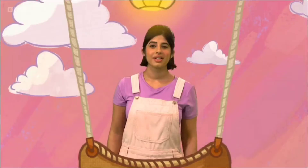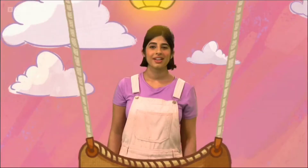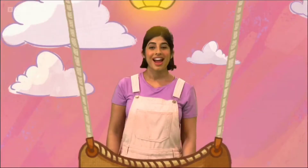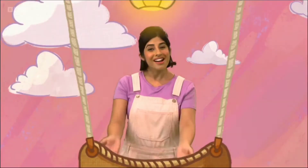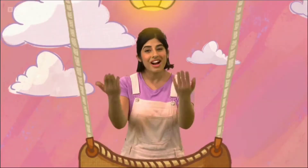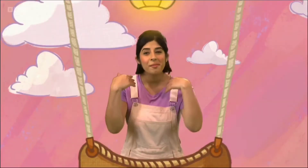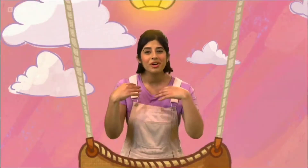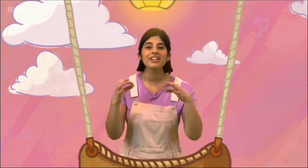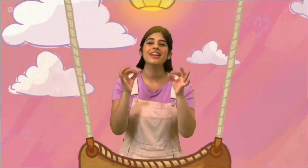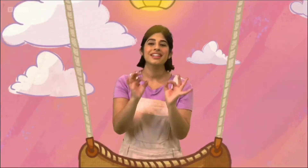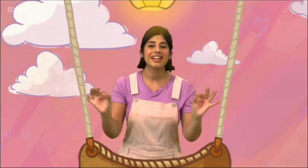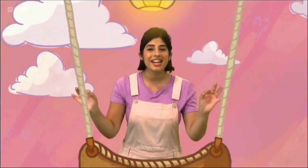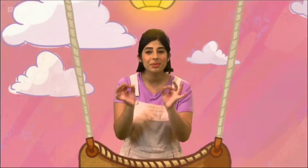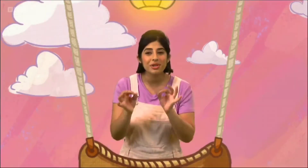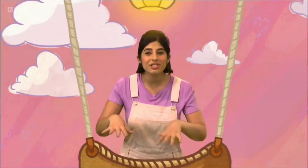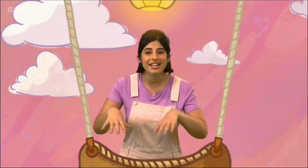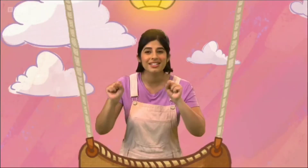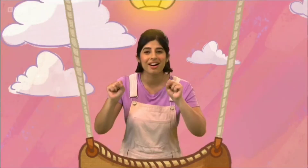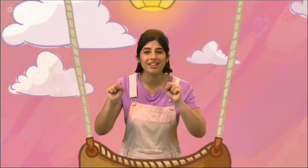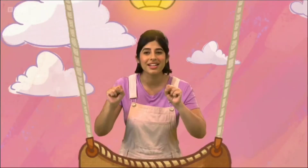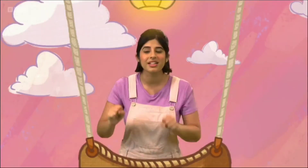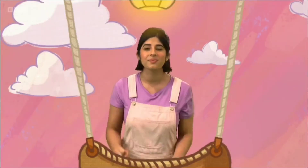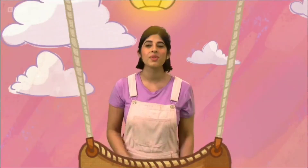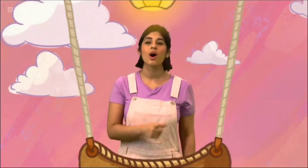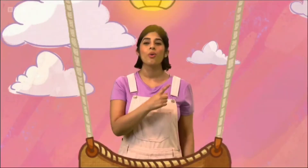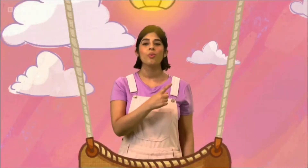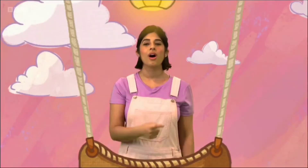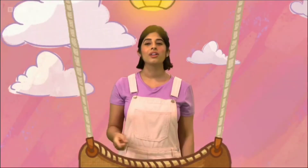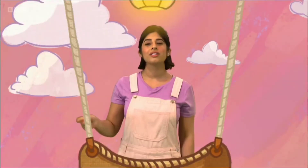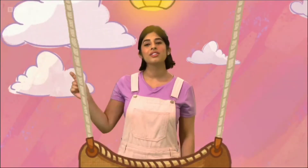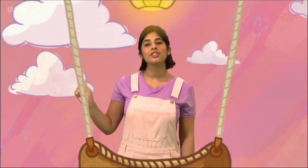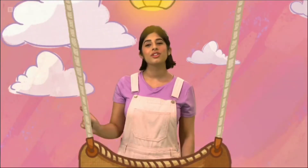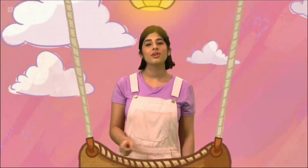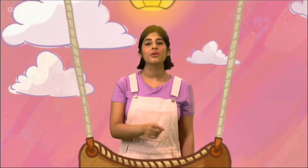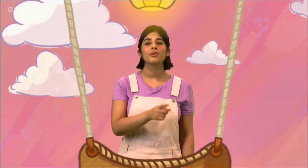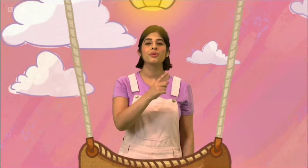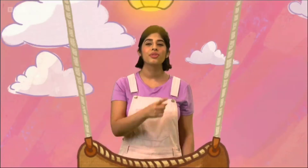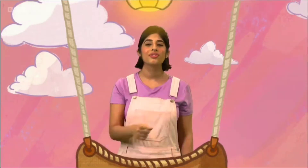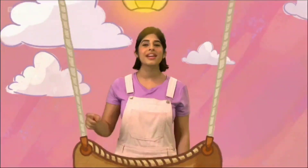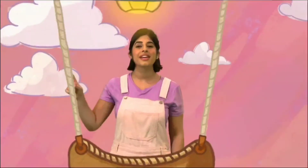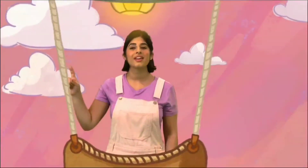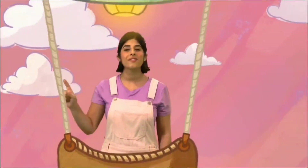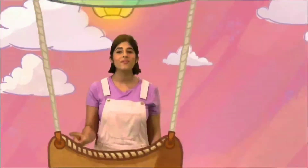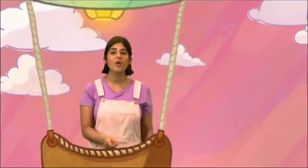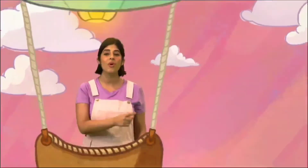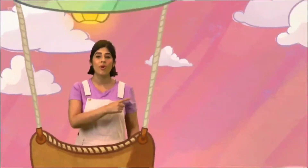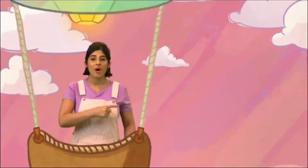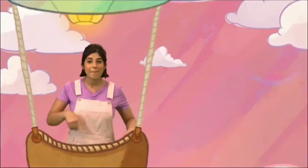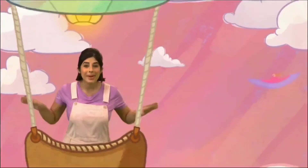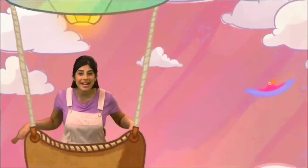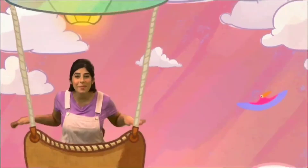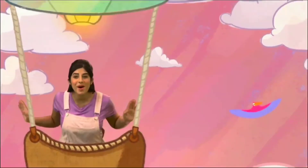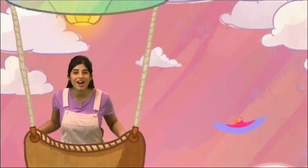Come on, let's get the music started. One, two, three, four. Pinkbird!